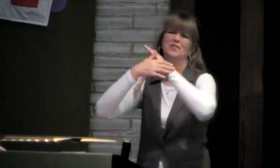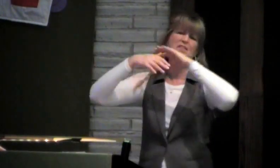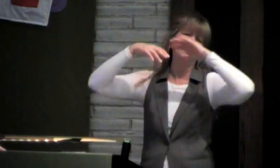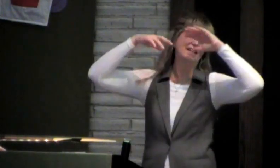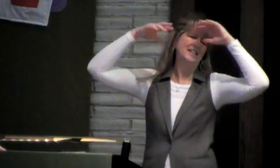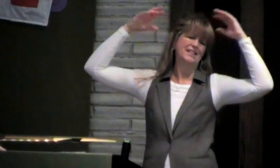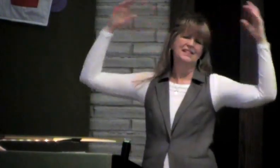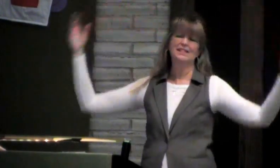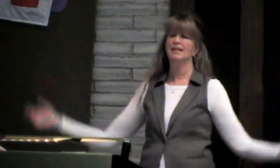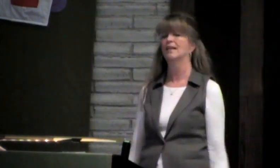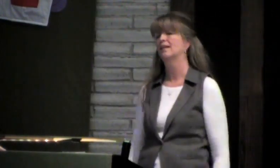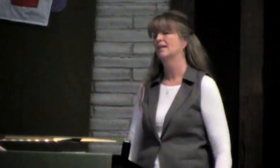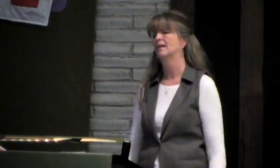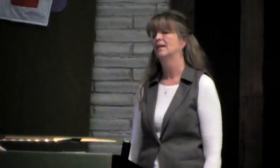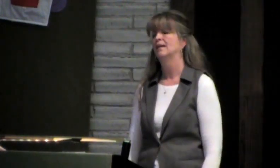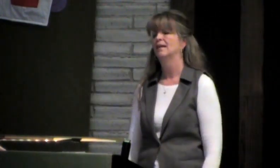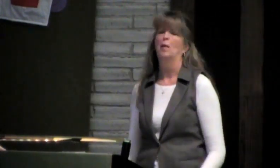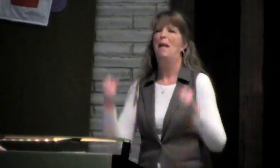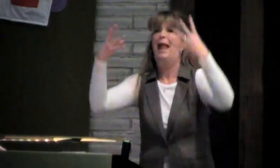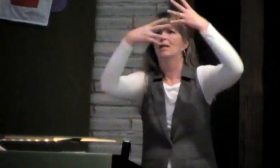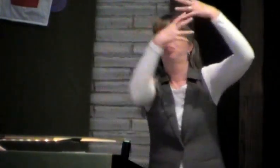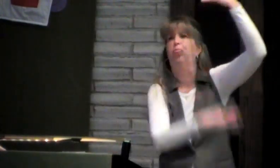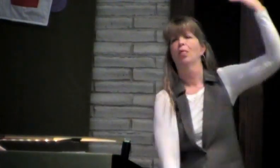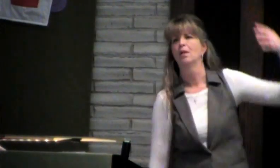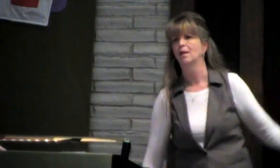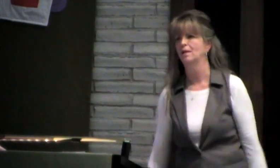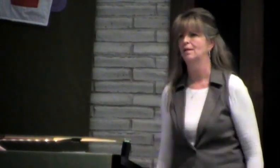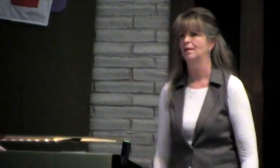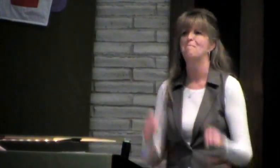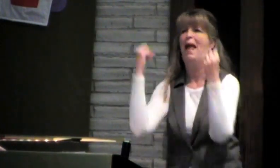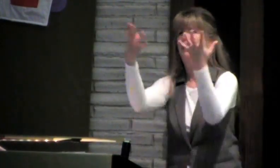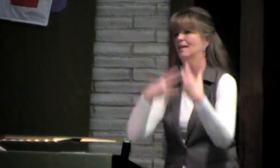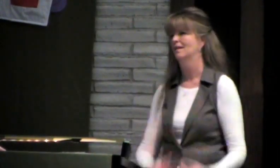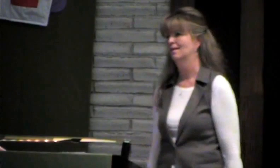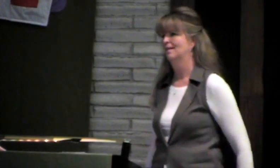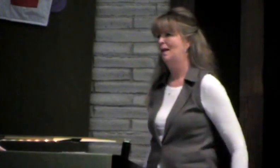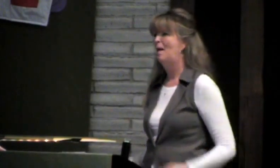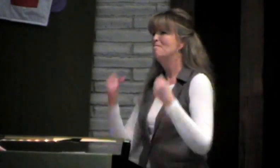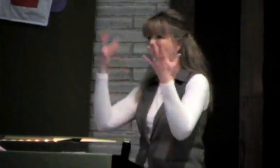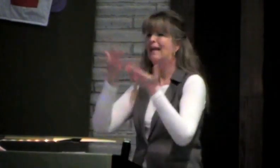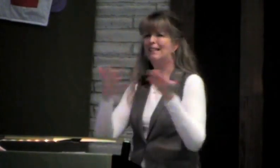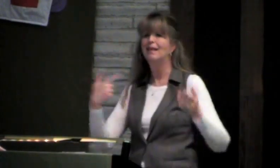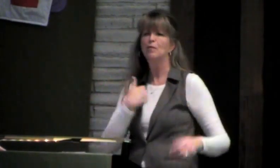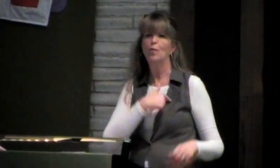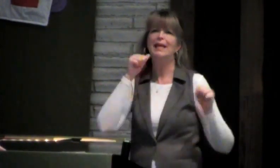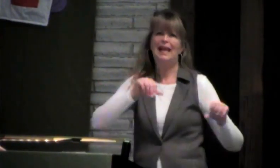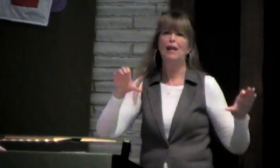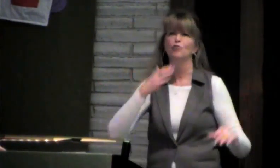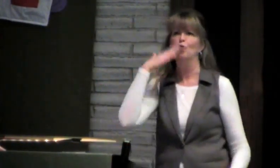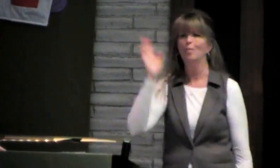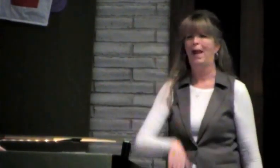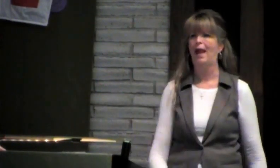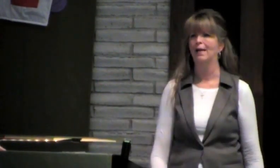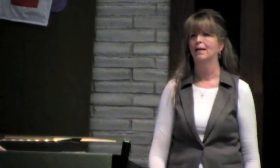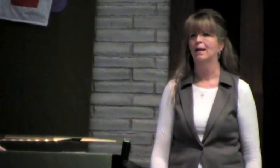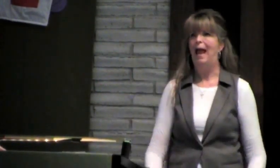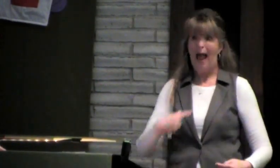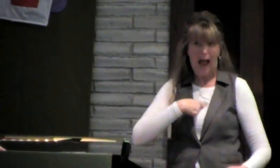or commit adultery, you know, there's lots and lots of bad things that people do, you know? There's lots of things that we could